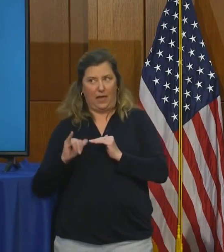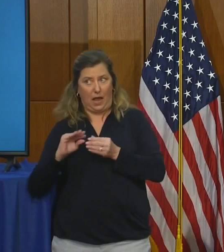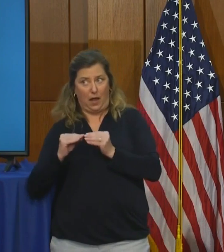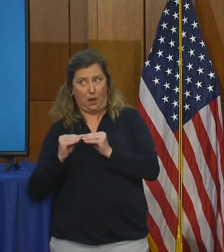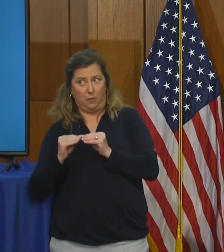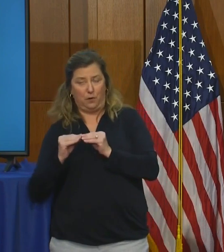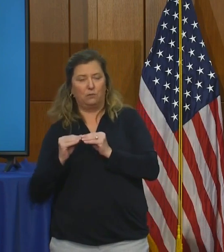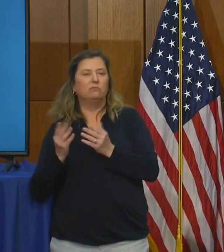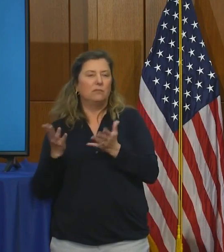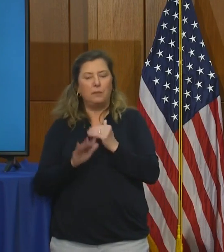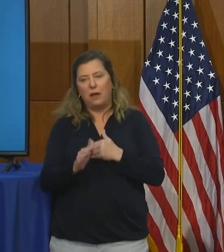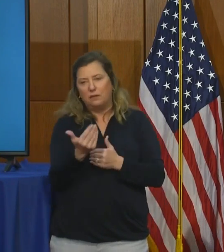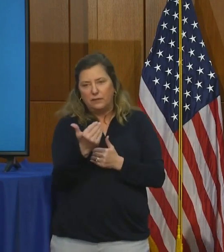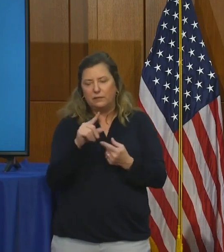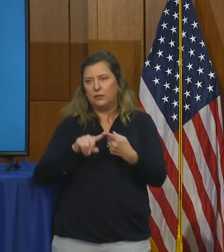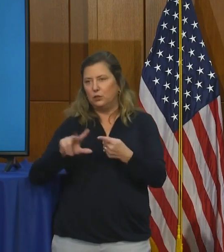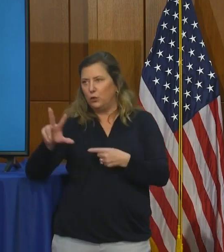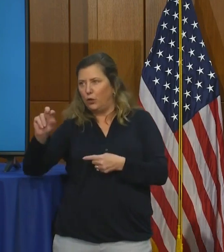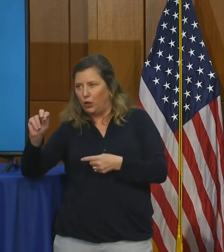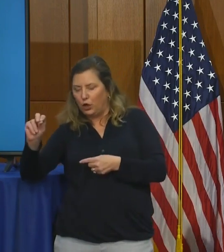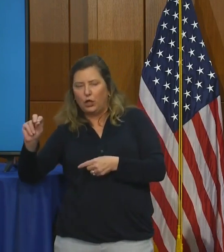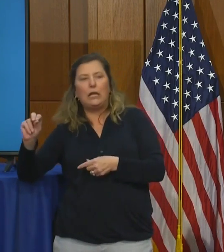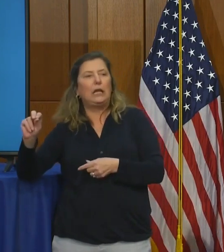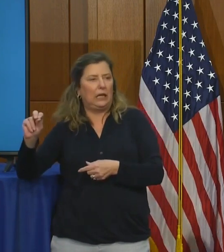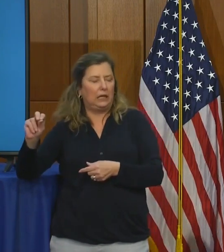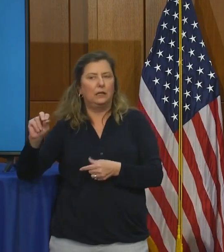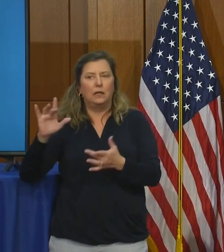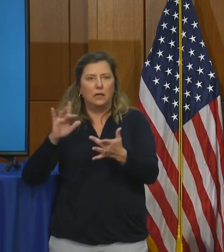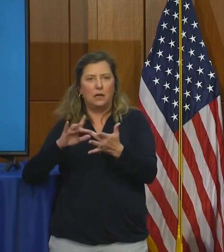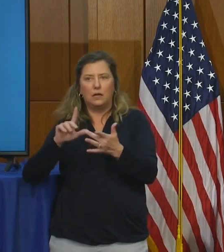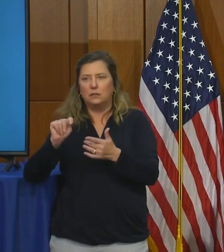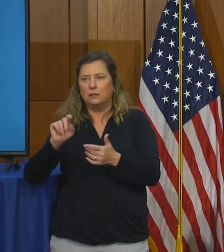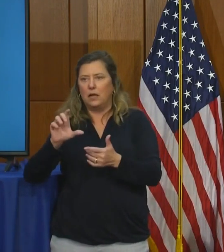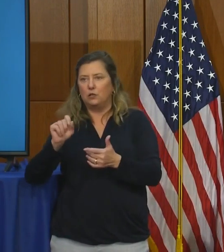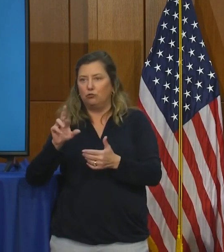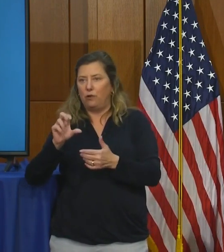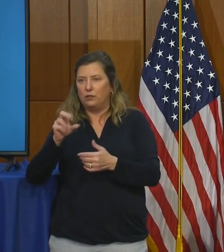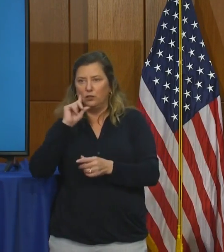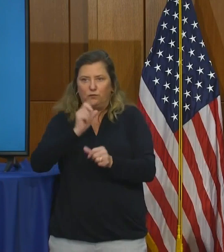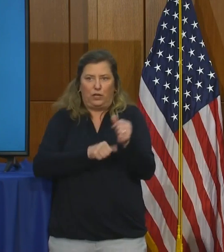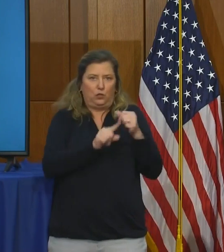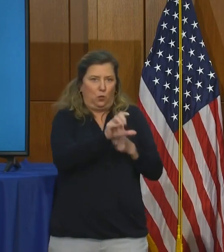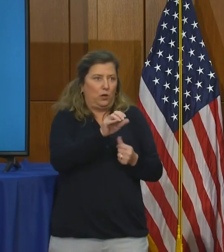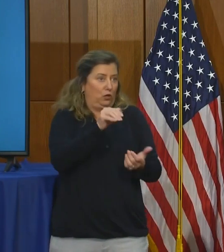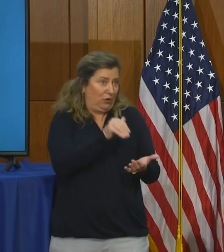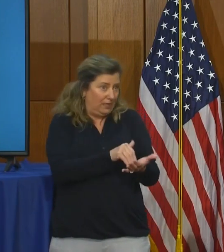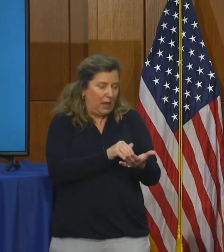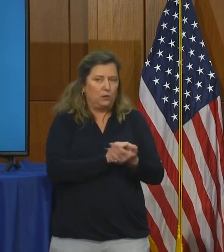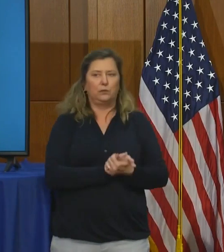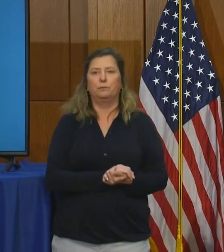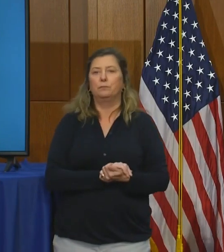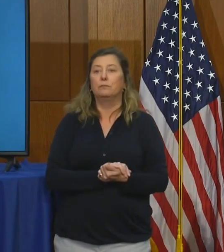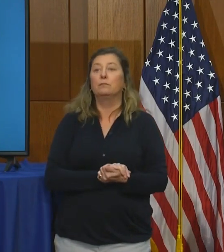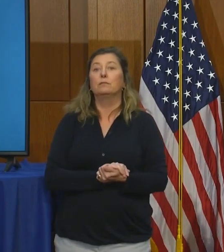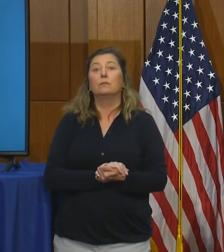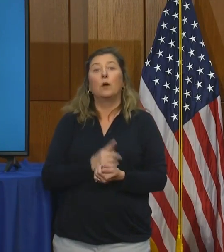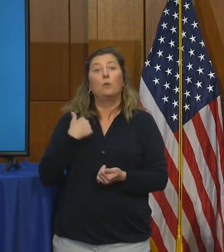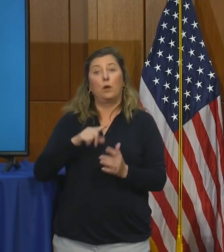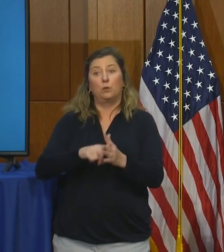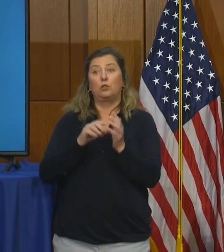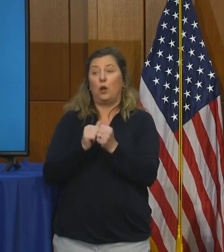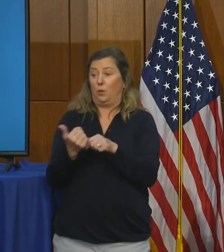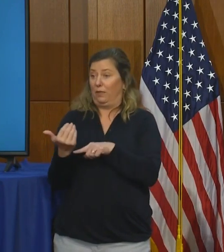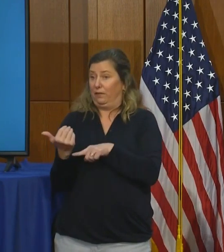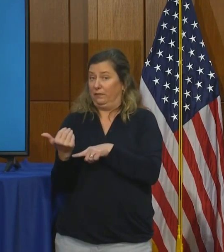amount, somewhere between 15 to 30 contact tracers per 100,000. We will start at that